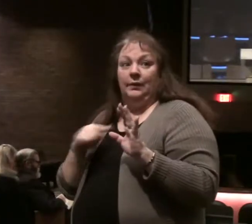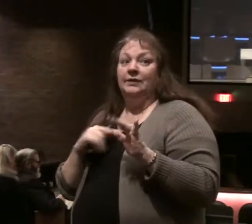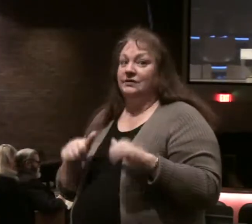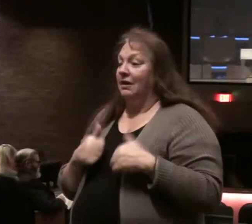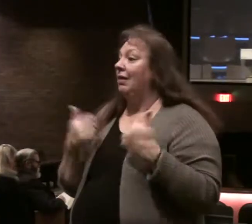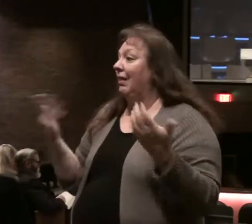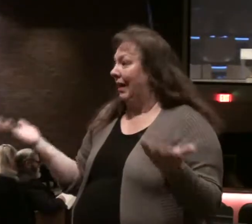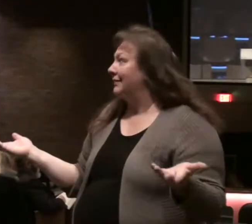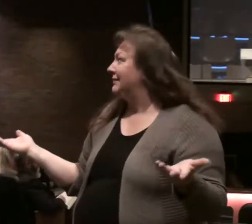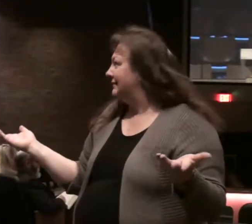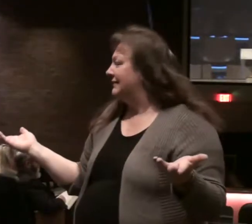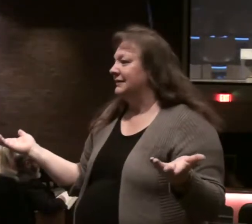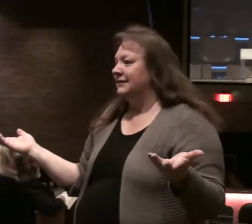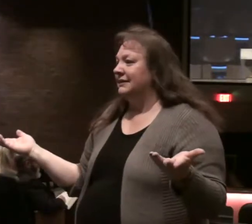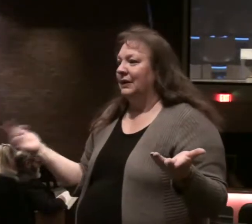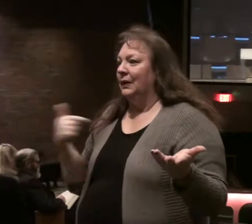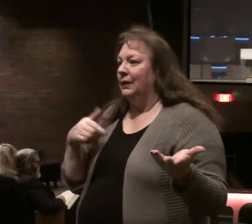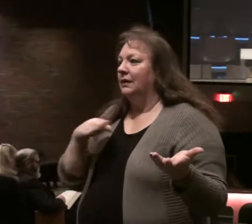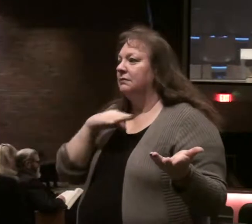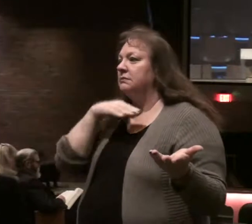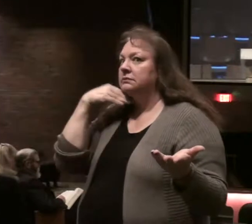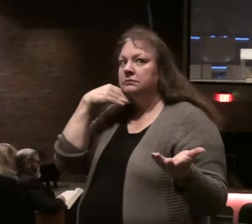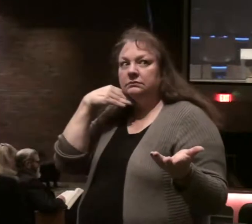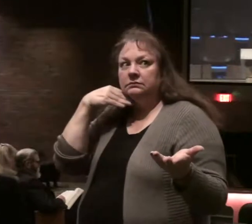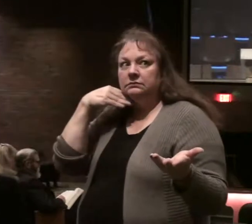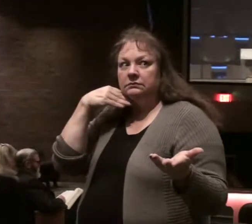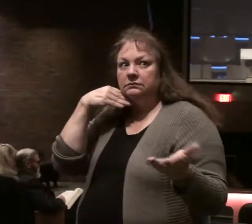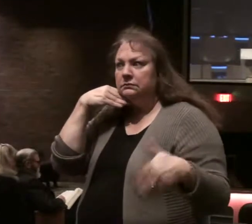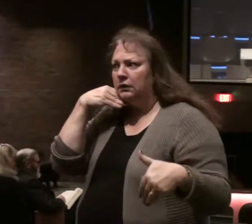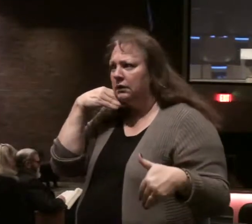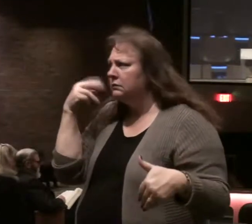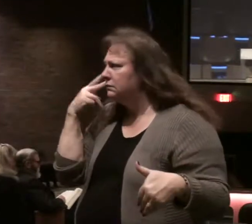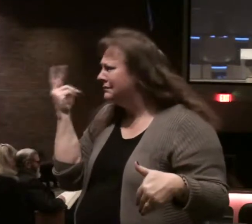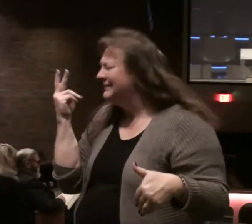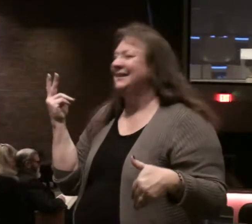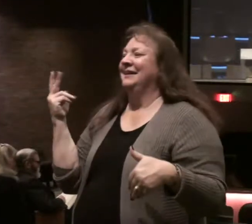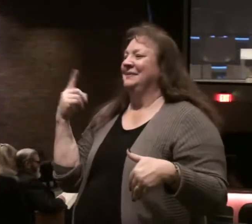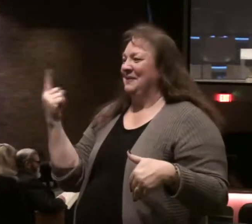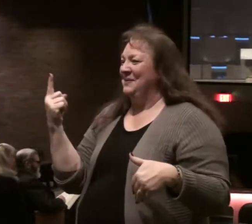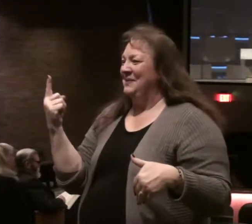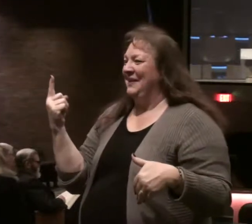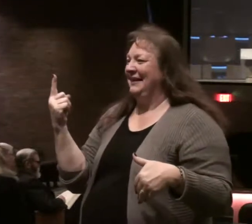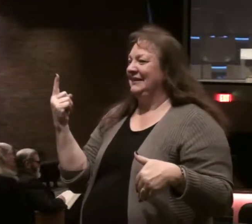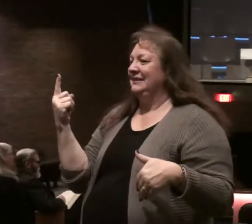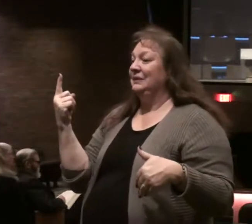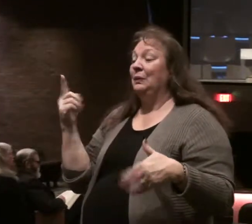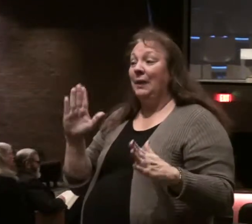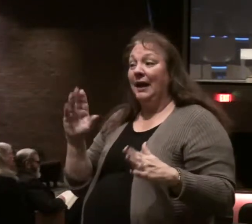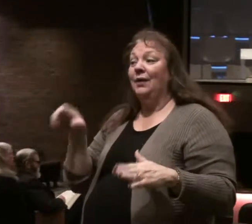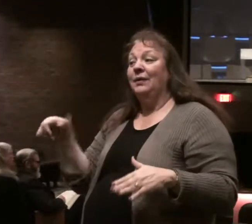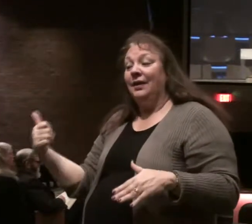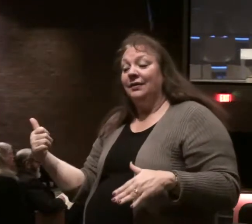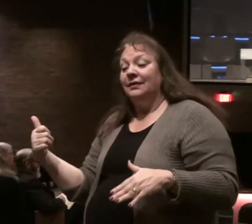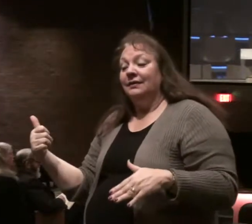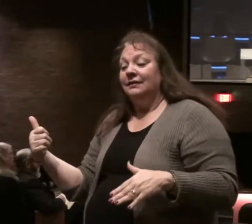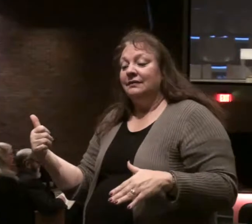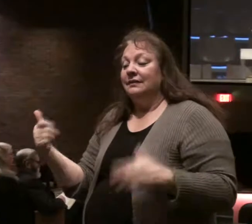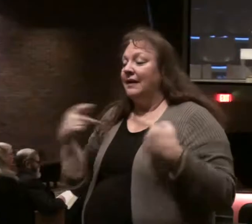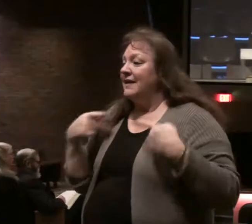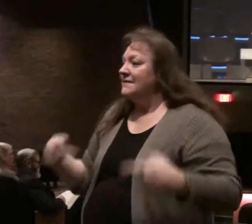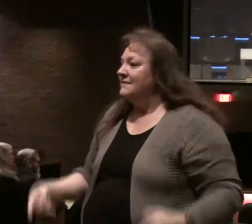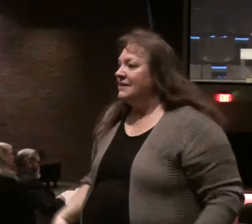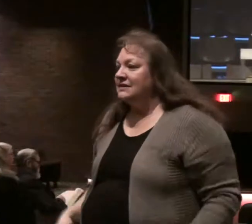alive here most of us haven't had our heads locked off but in one form or another I know it's physical